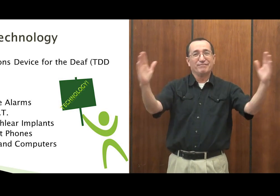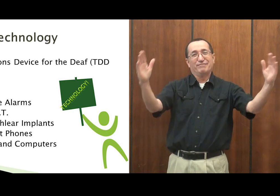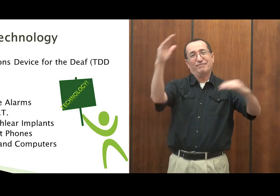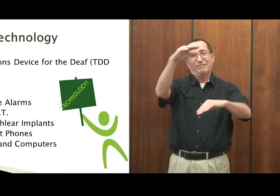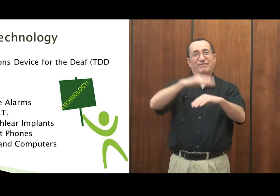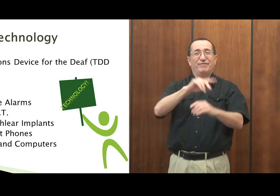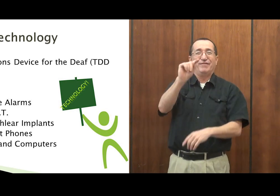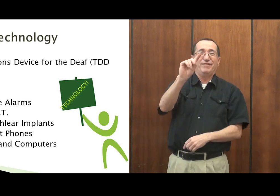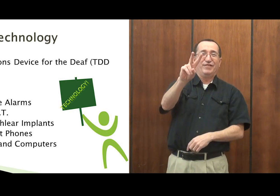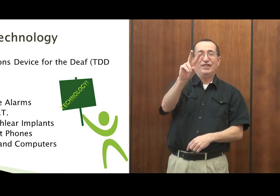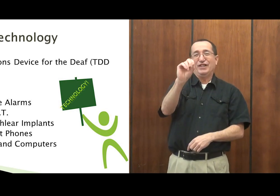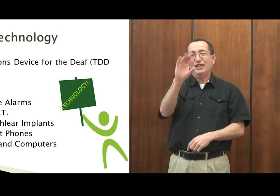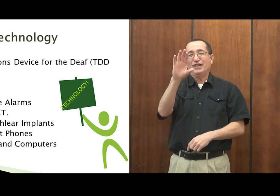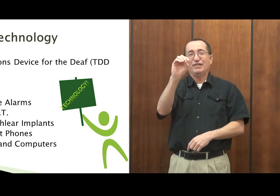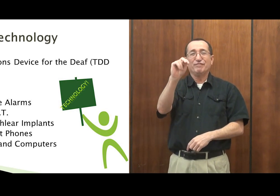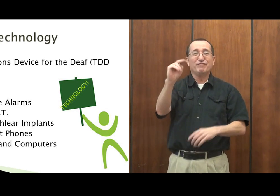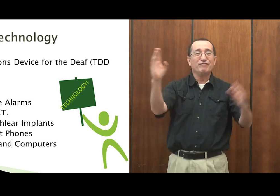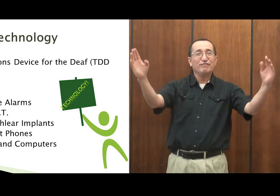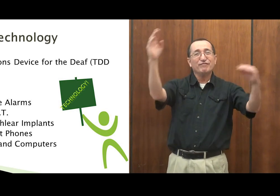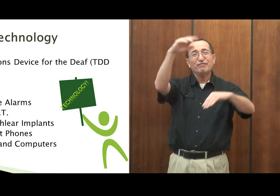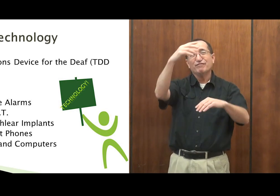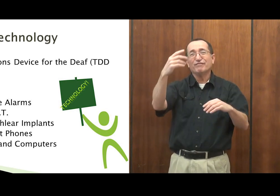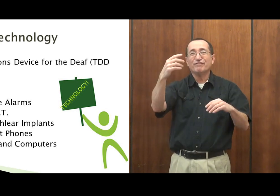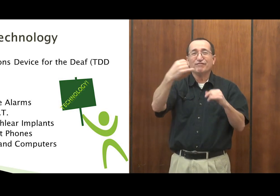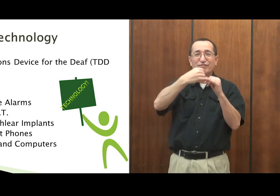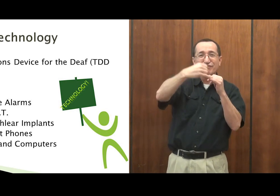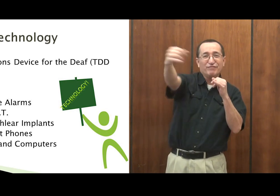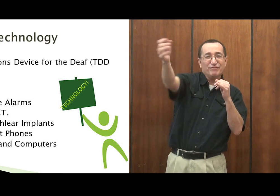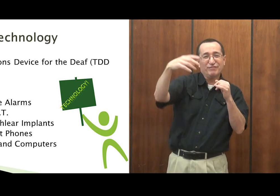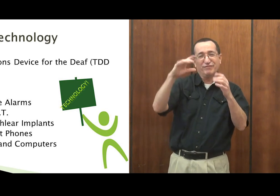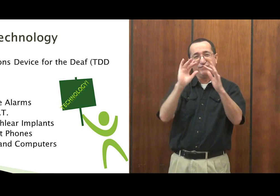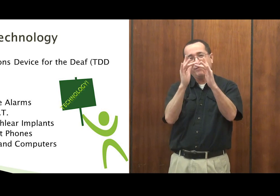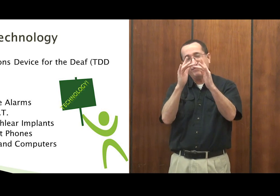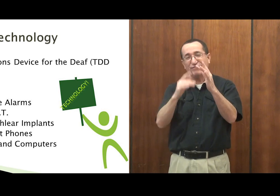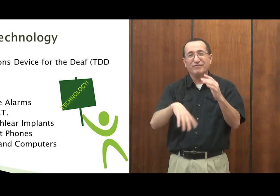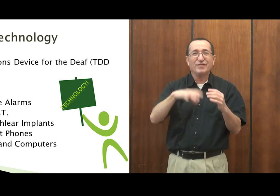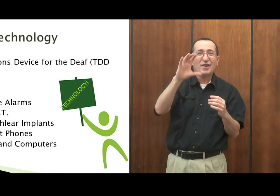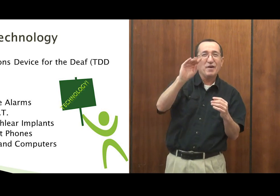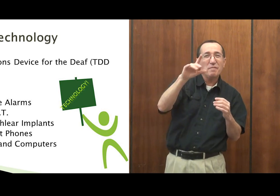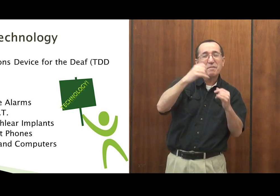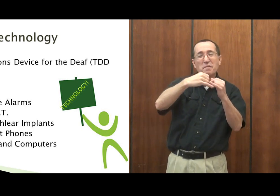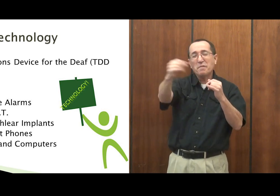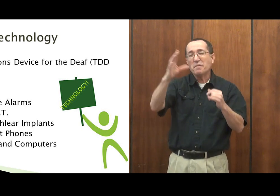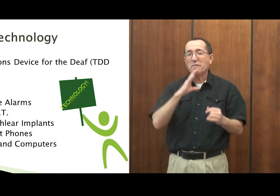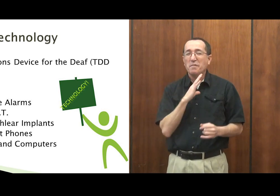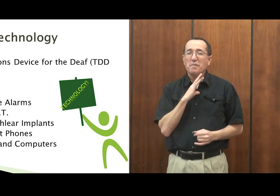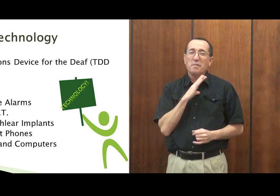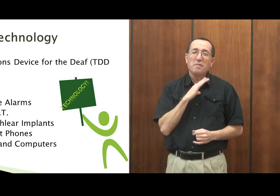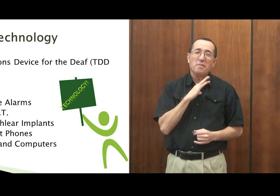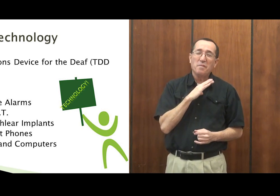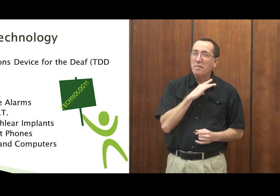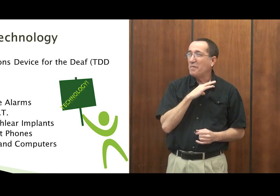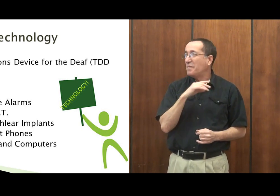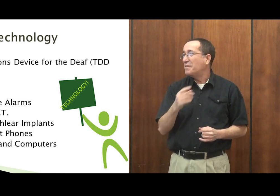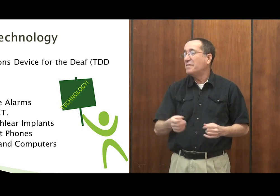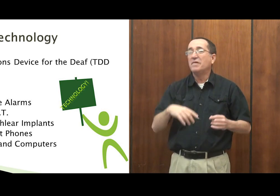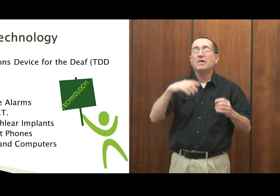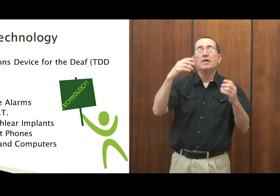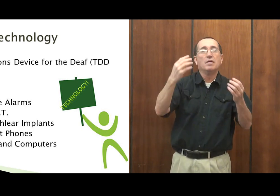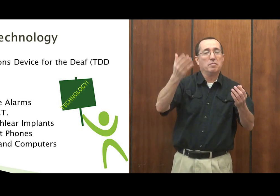just typing on a typewriter. Now we have video phones where we can use our first language, American Sign Language. It works very, very